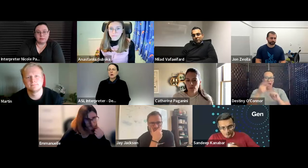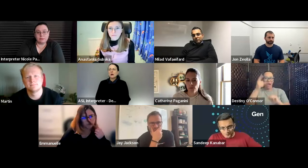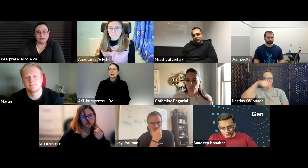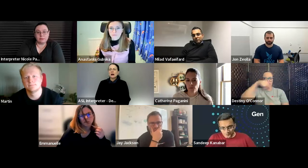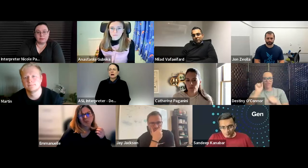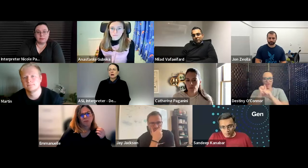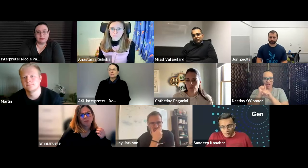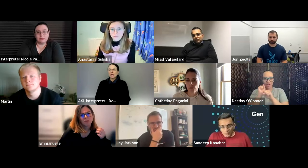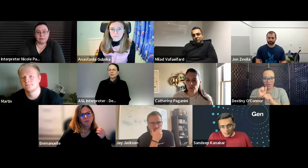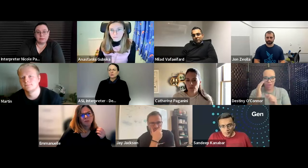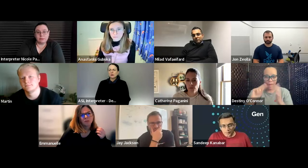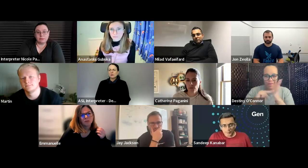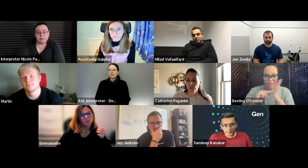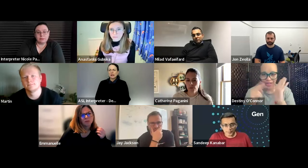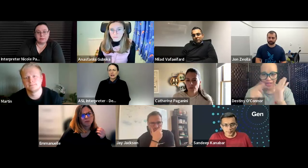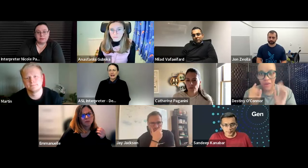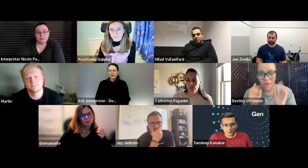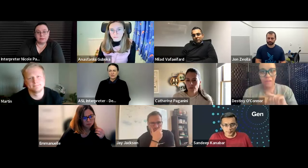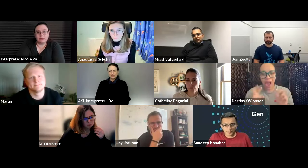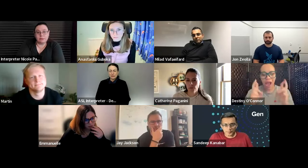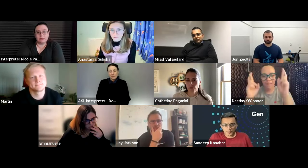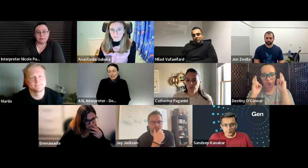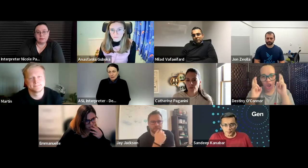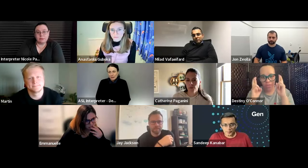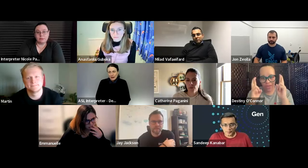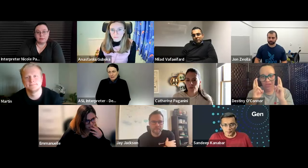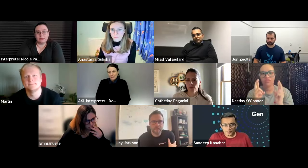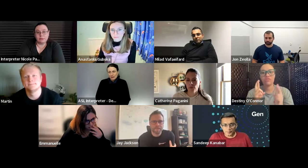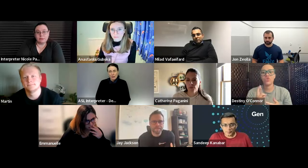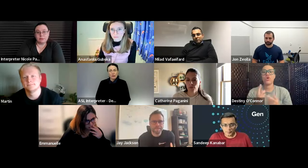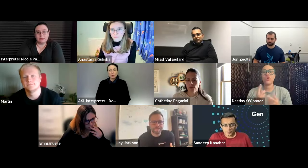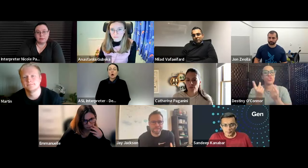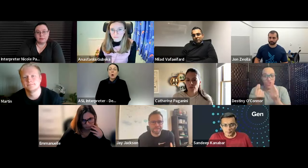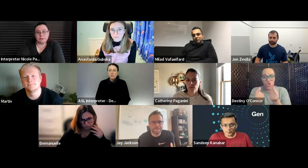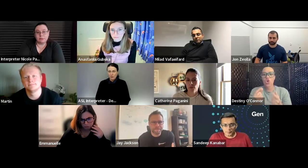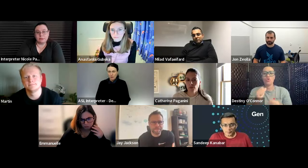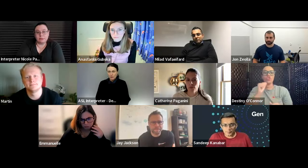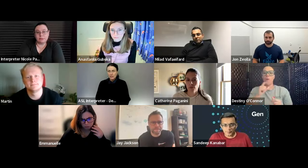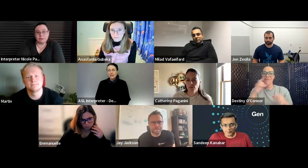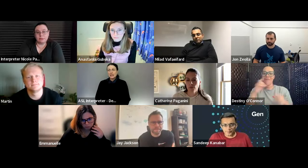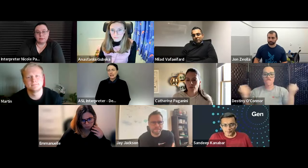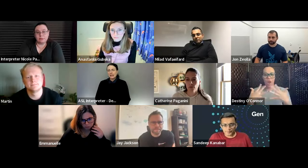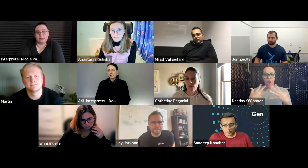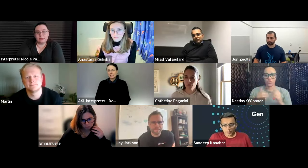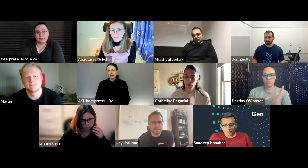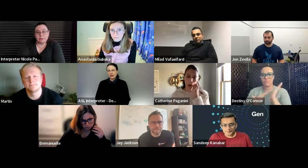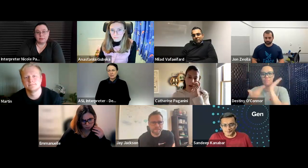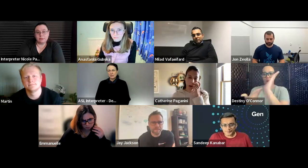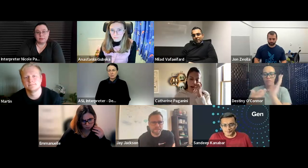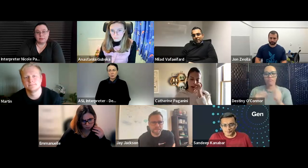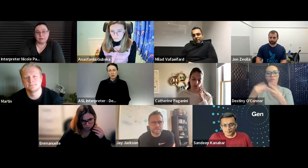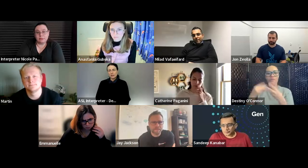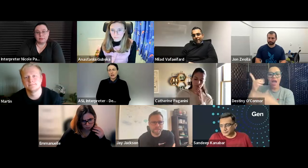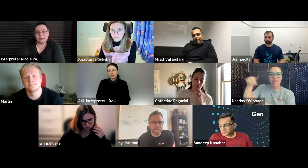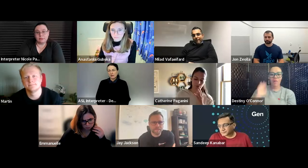everyone so um i don't know how we don't really know how it's going to work yet we we're hopeful and um